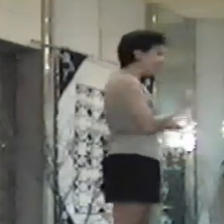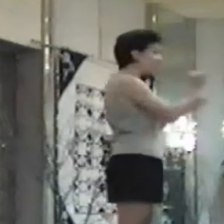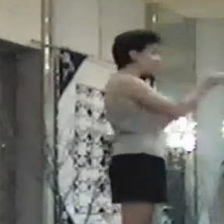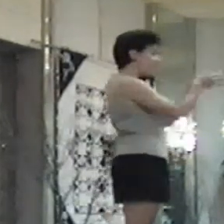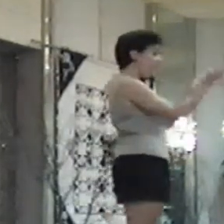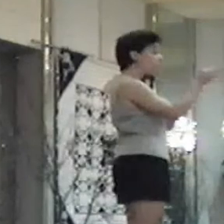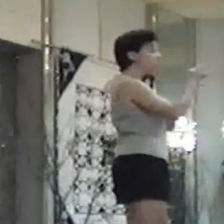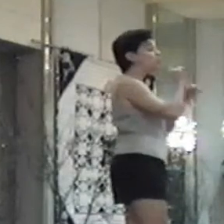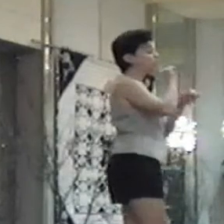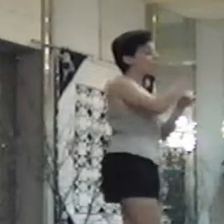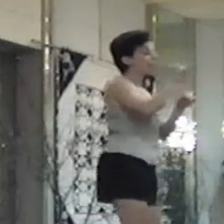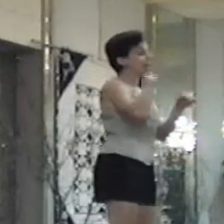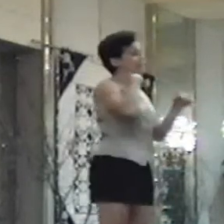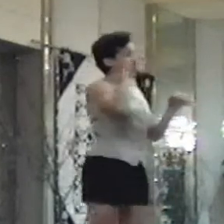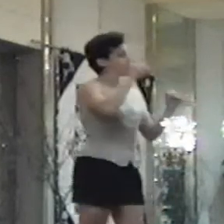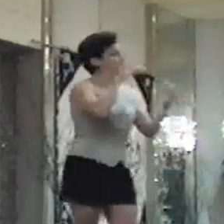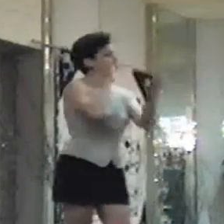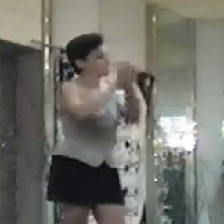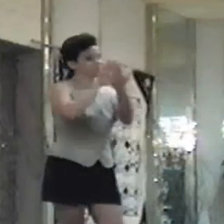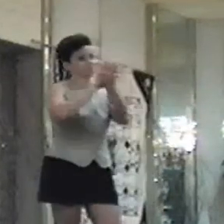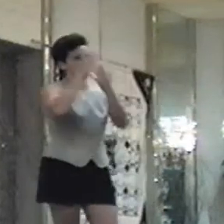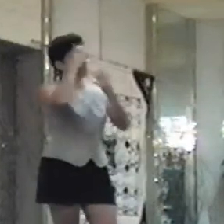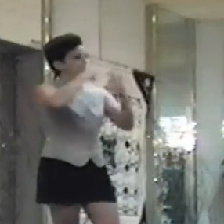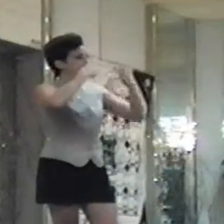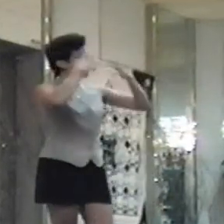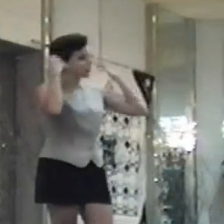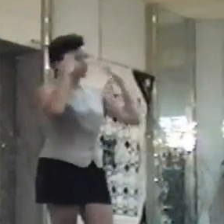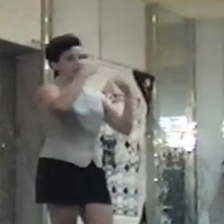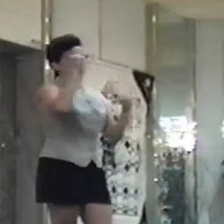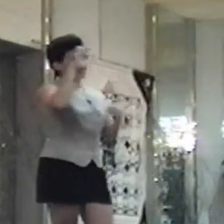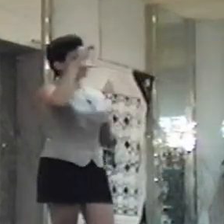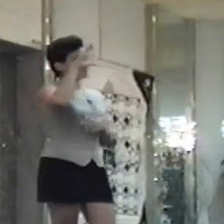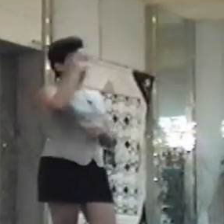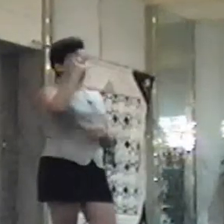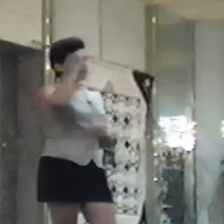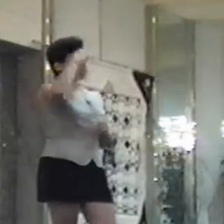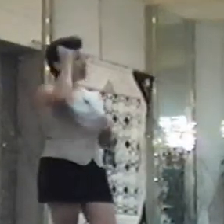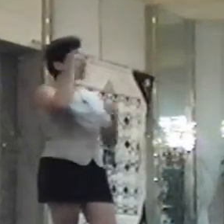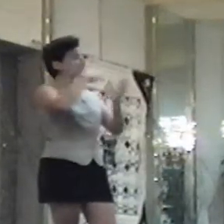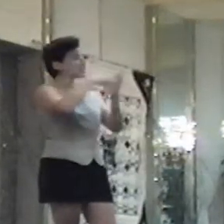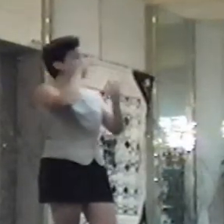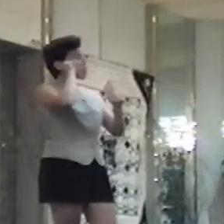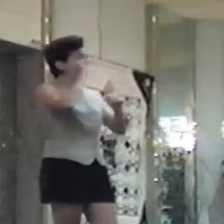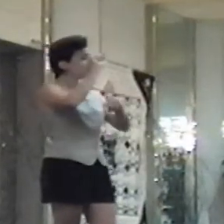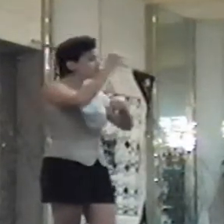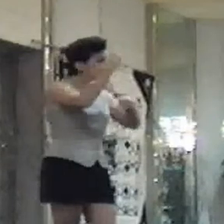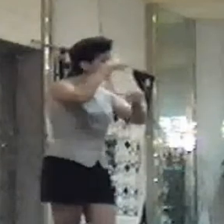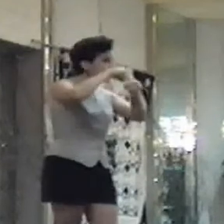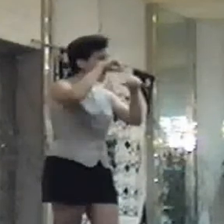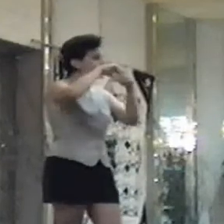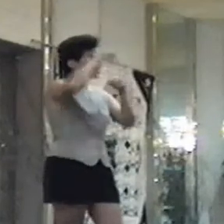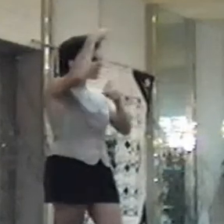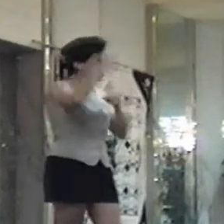Really? Well, now, the caption, I must say, Beauty and the Beast is great, because,